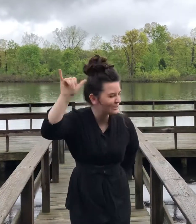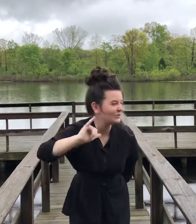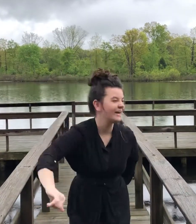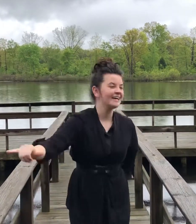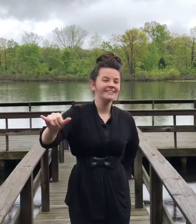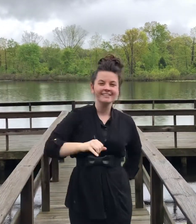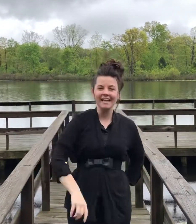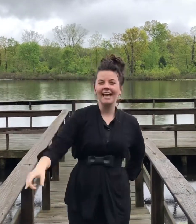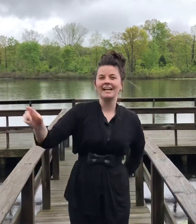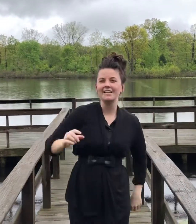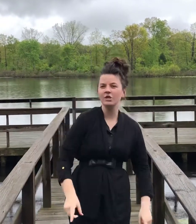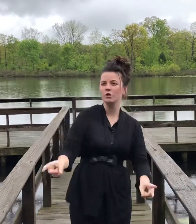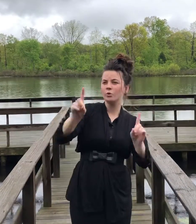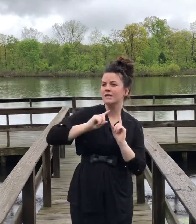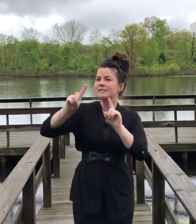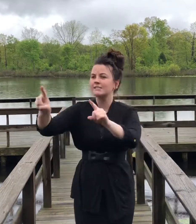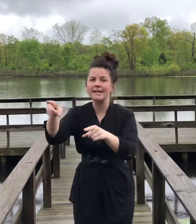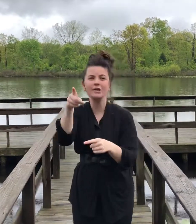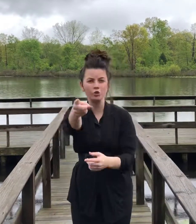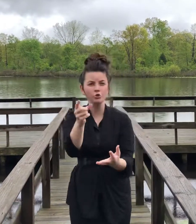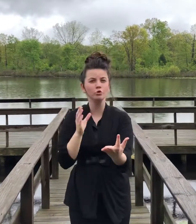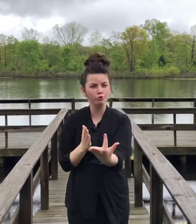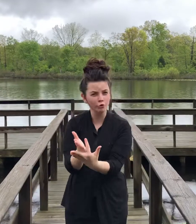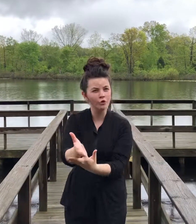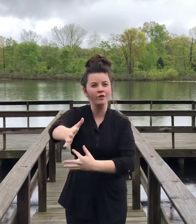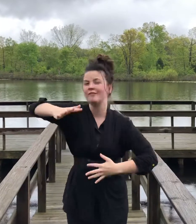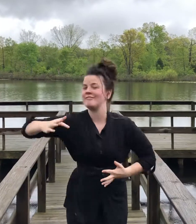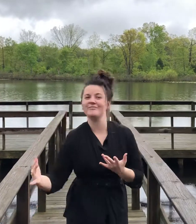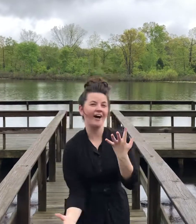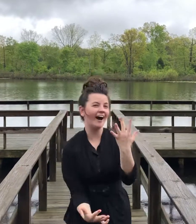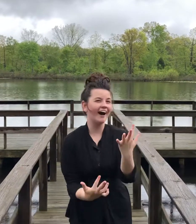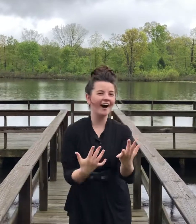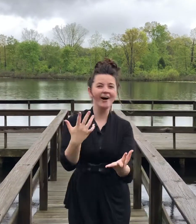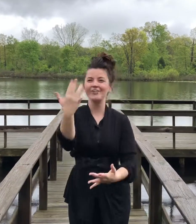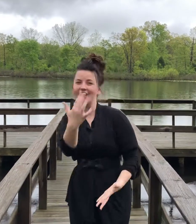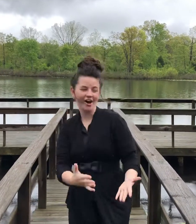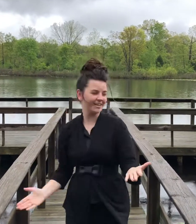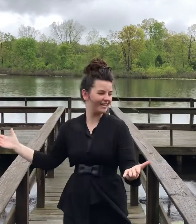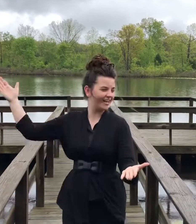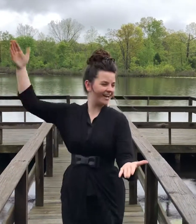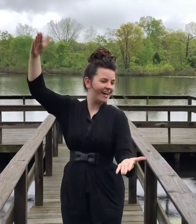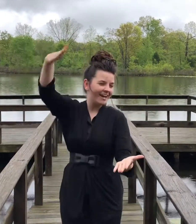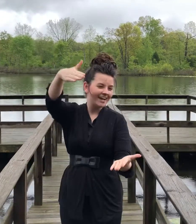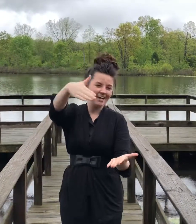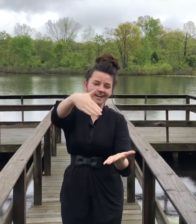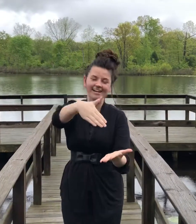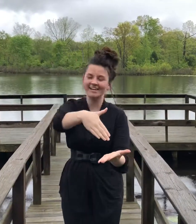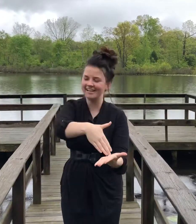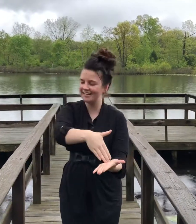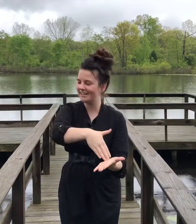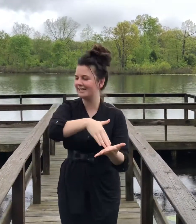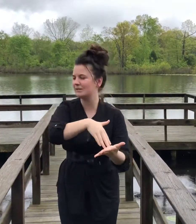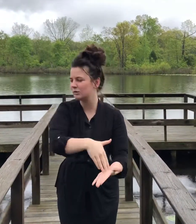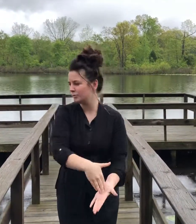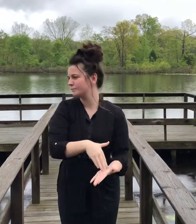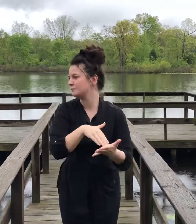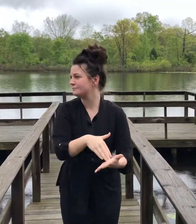He will And He will take you through the fire again Oh, listen, right here